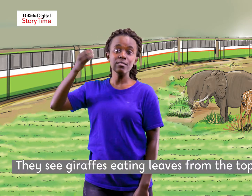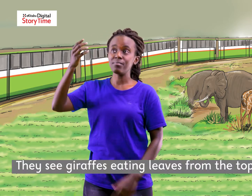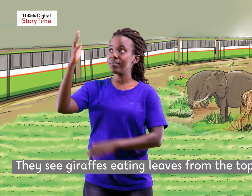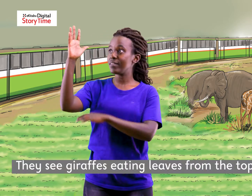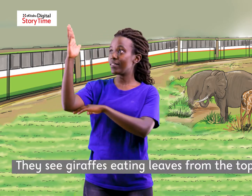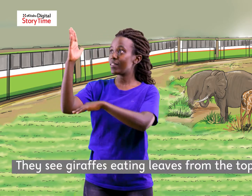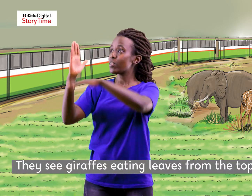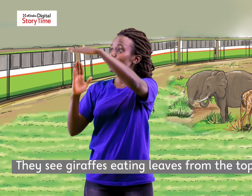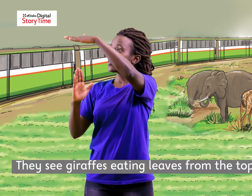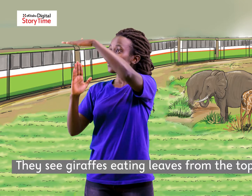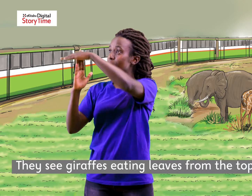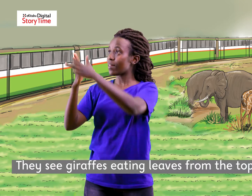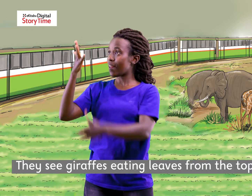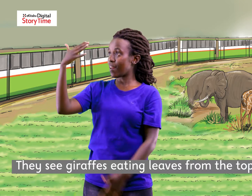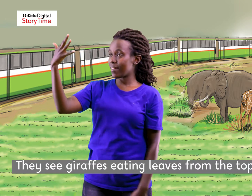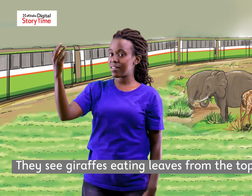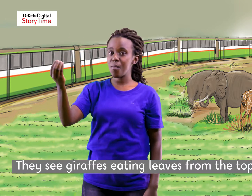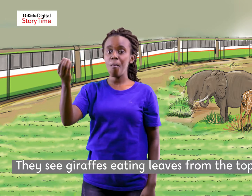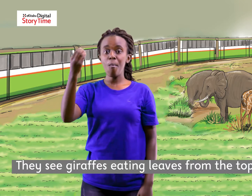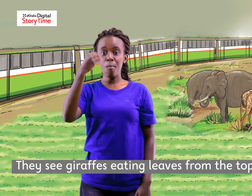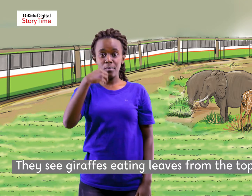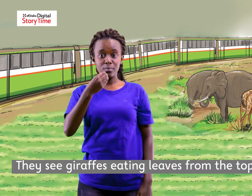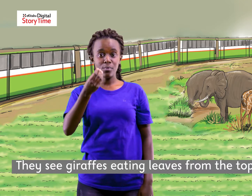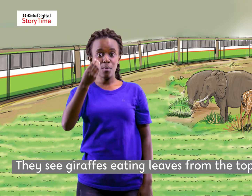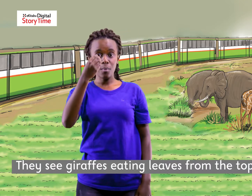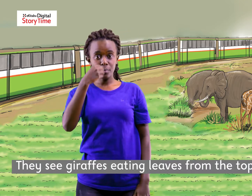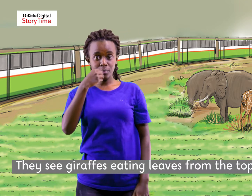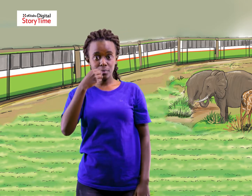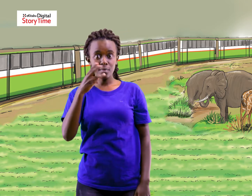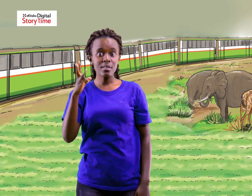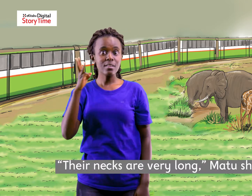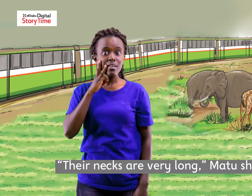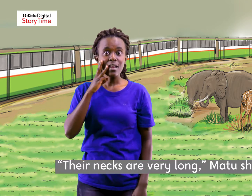They see giraffes eating leaves from the top of trees.